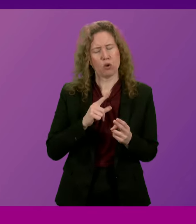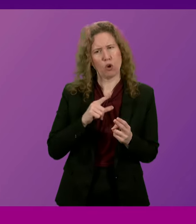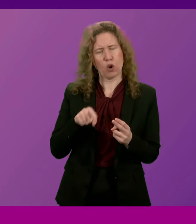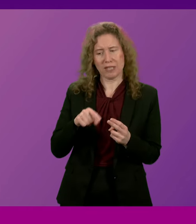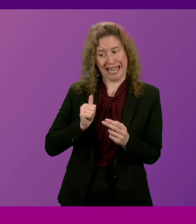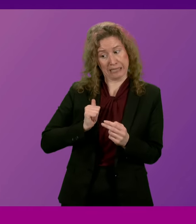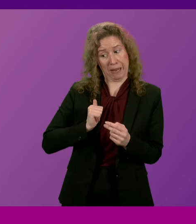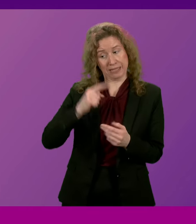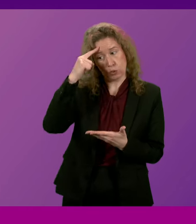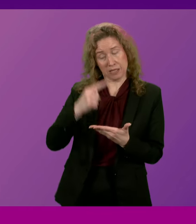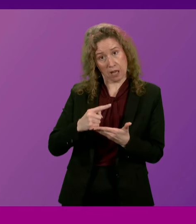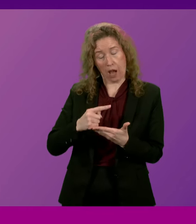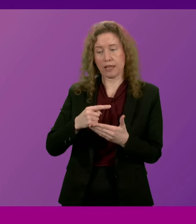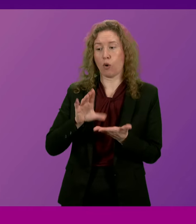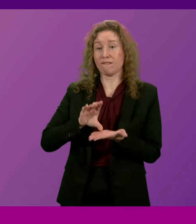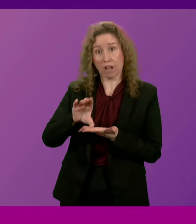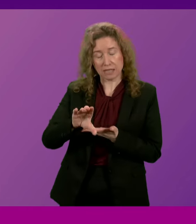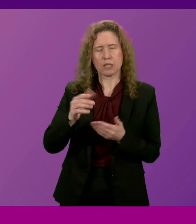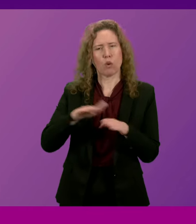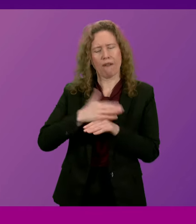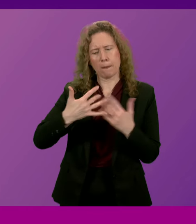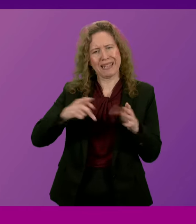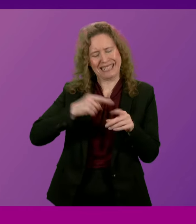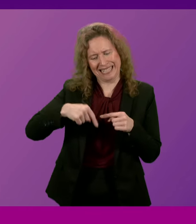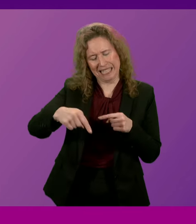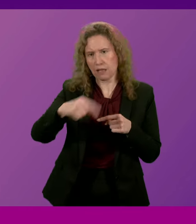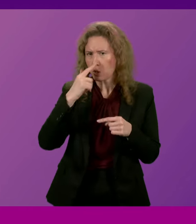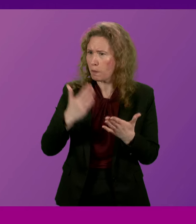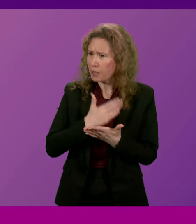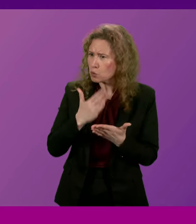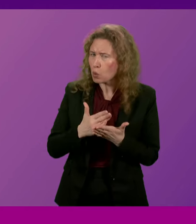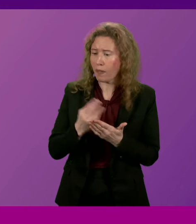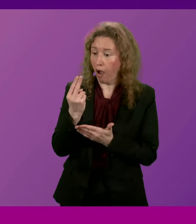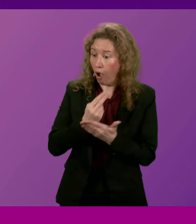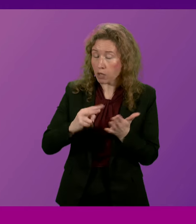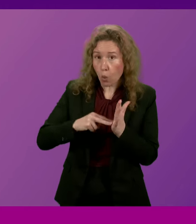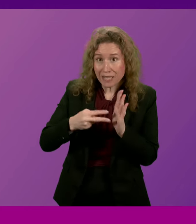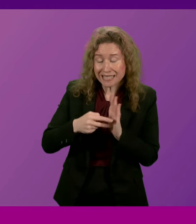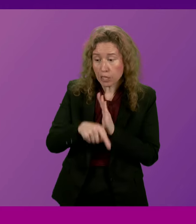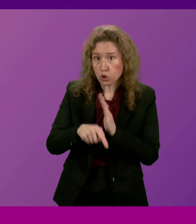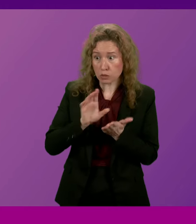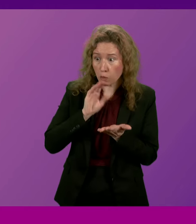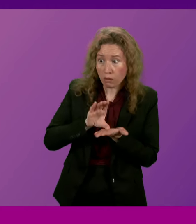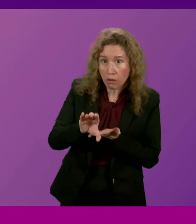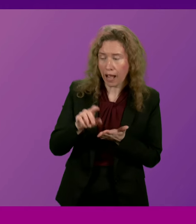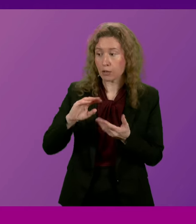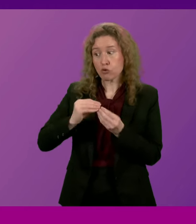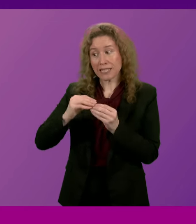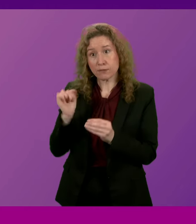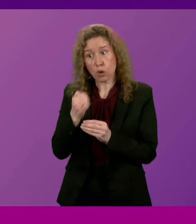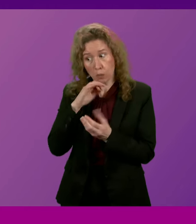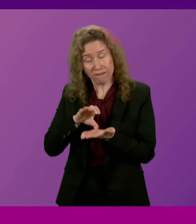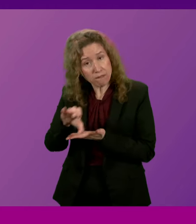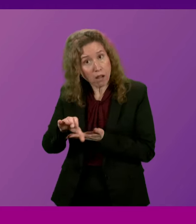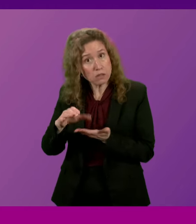only weeks away, will the First Minister reassure arts organisation and confirm where funding for Creative Scotland to make these long